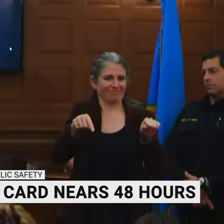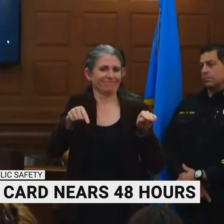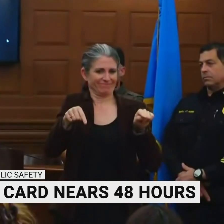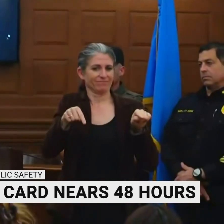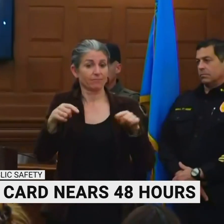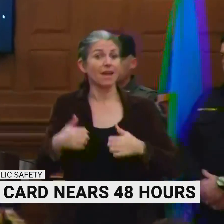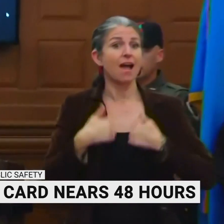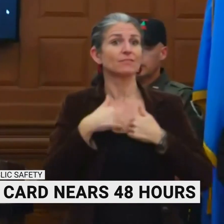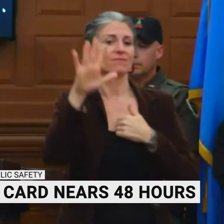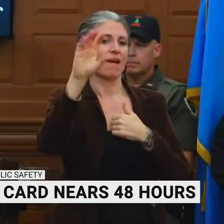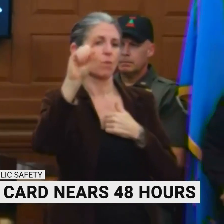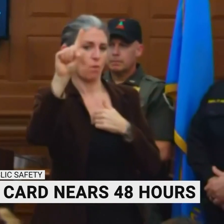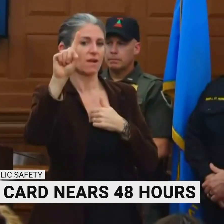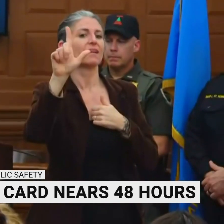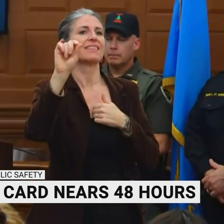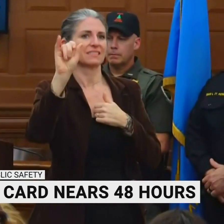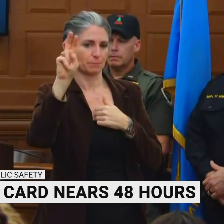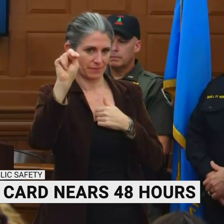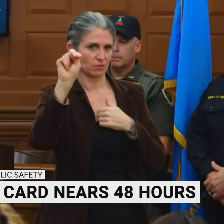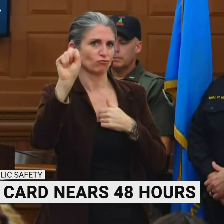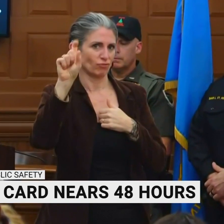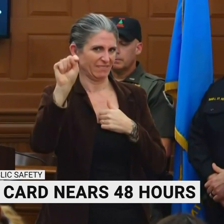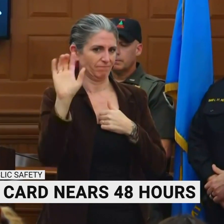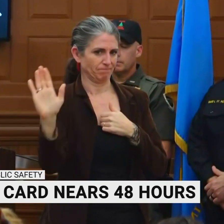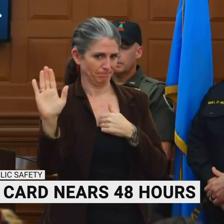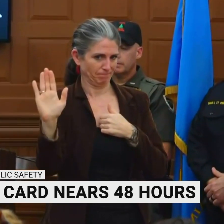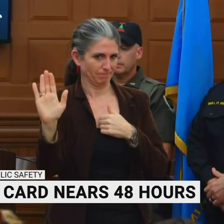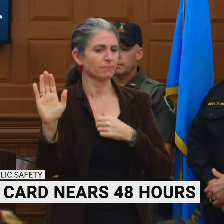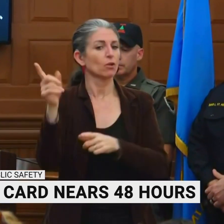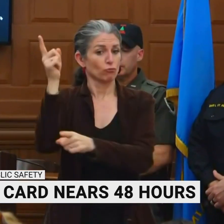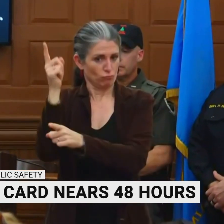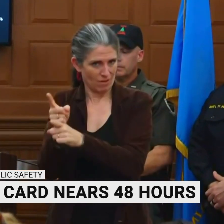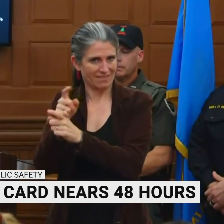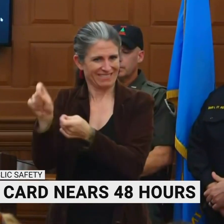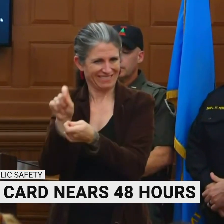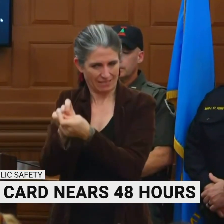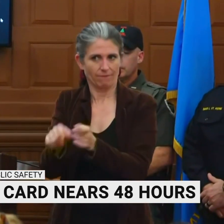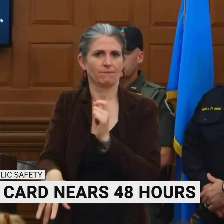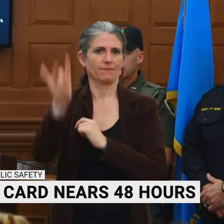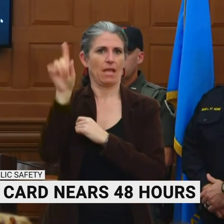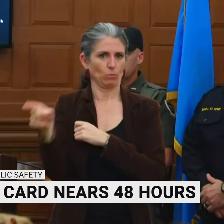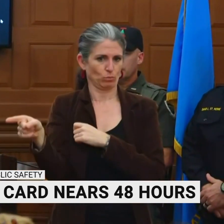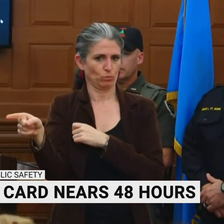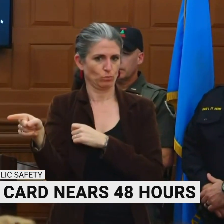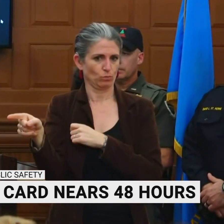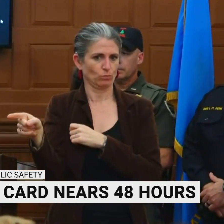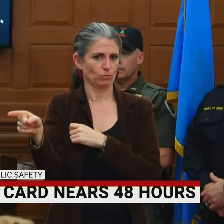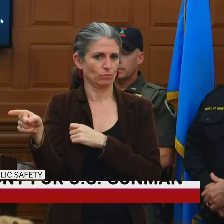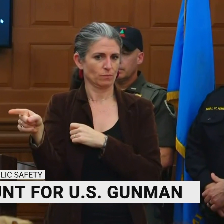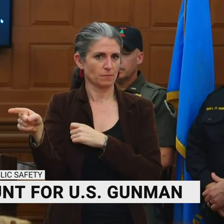appreciate everybody working with us to make sure that we had the proper location, the proper terminology for that.